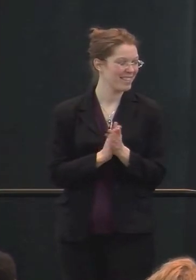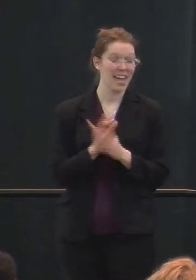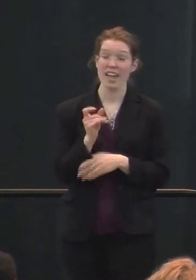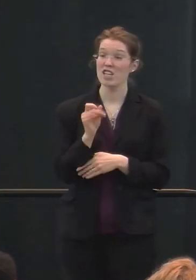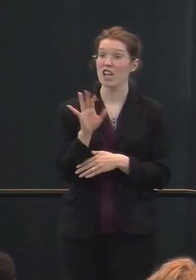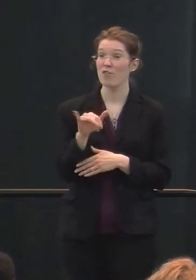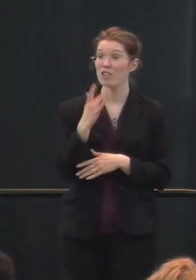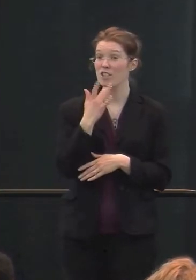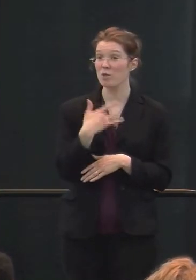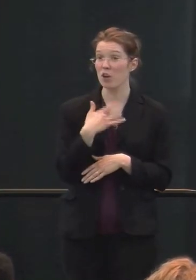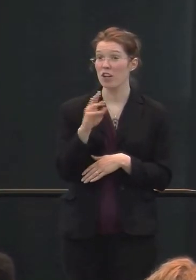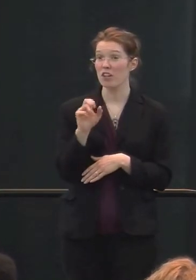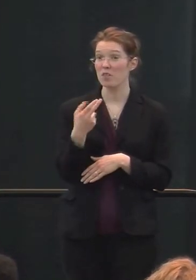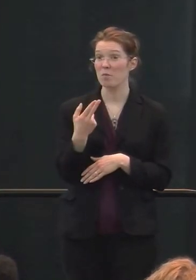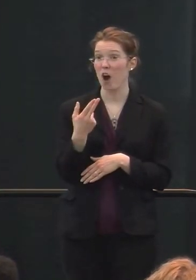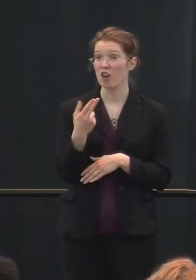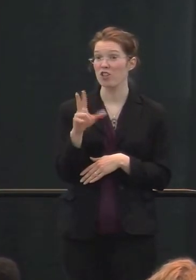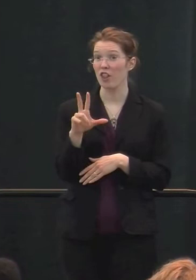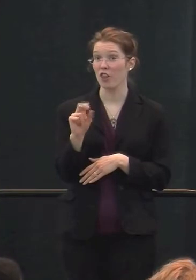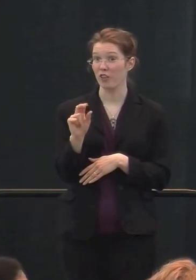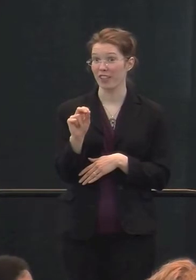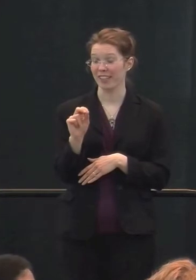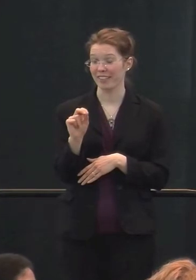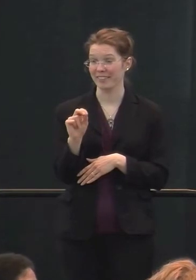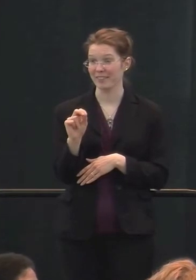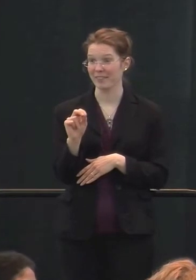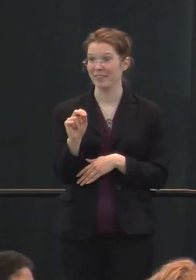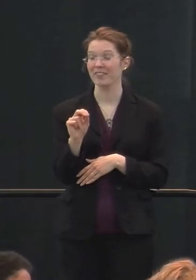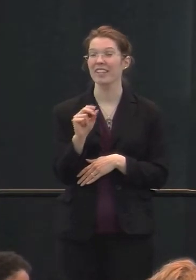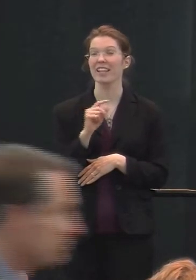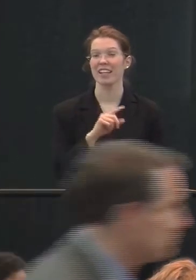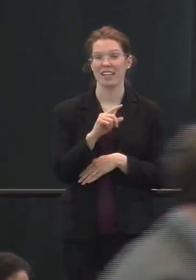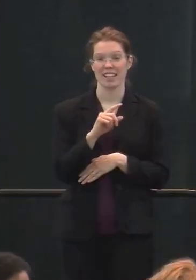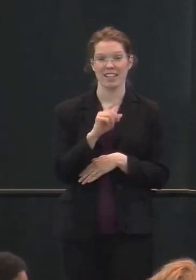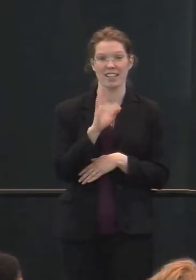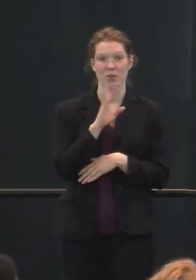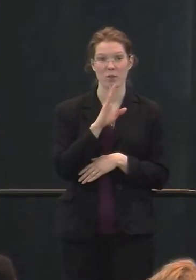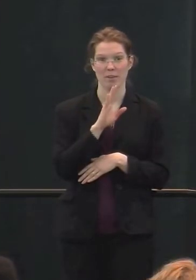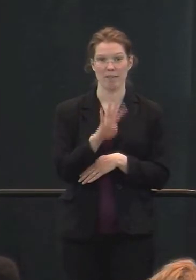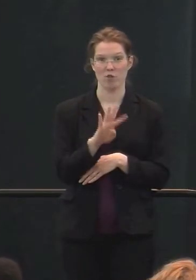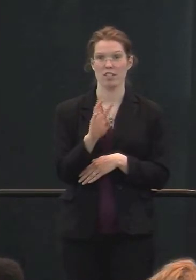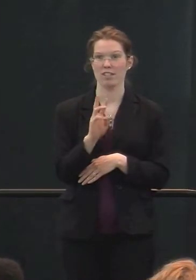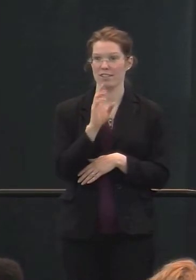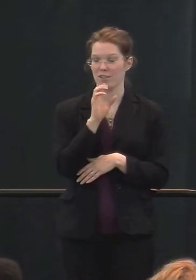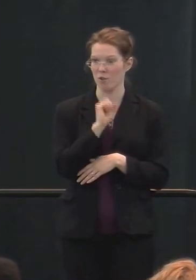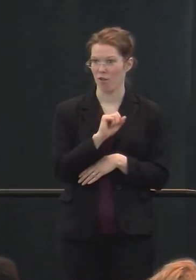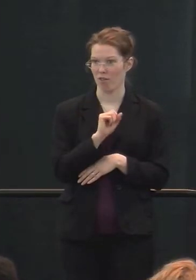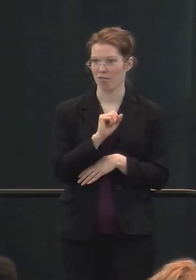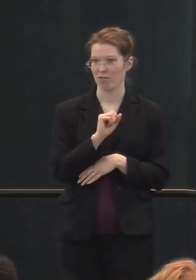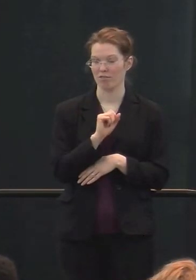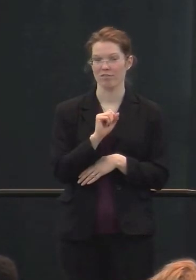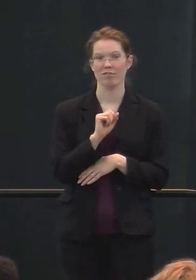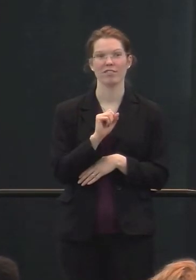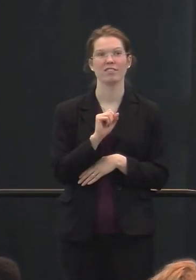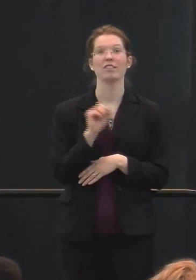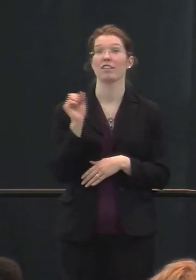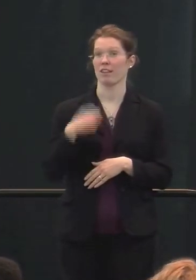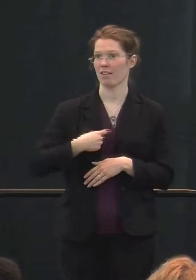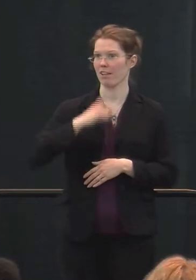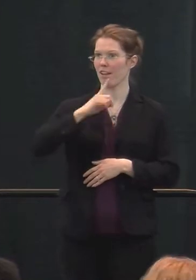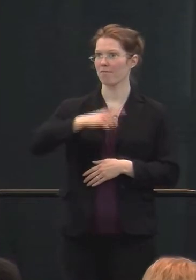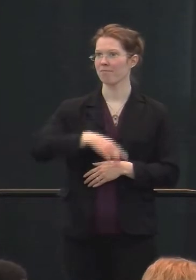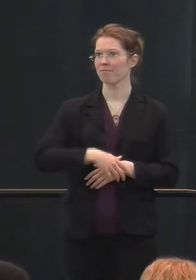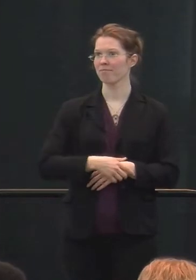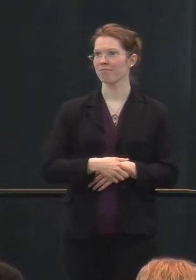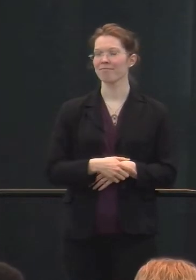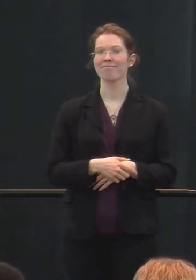Jeffrey's birthday is March 30th, and he is going to be 46 years old. You're getting old. Yes, I am. Four more